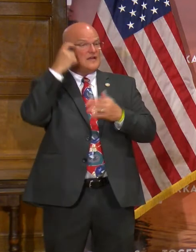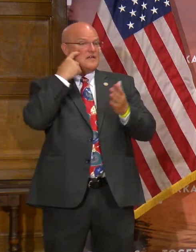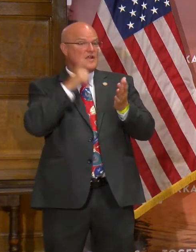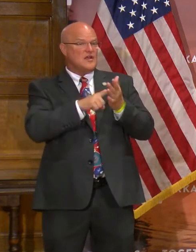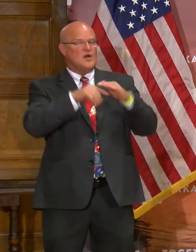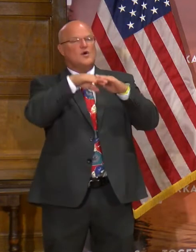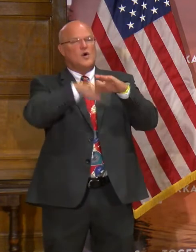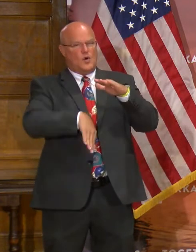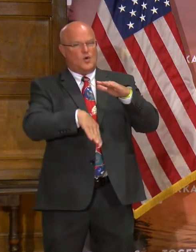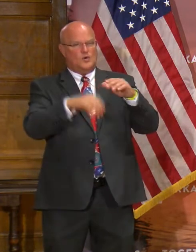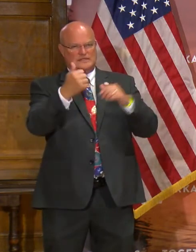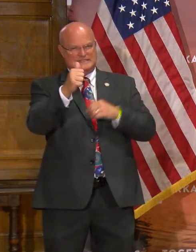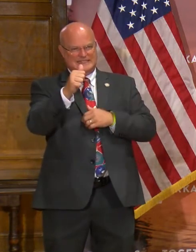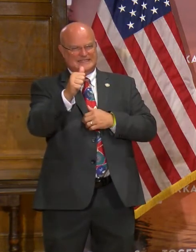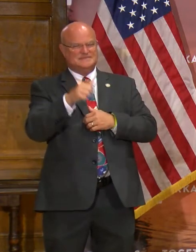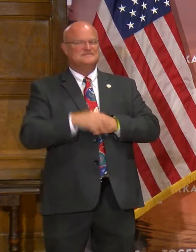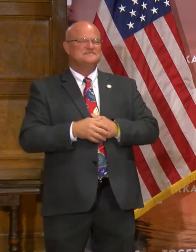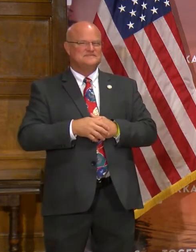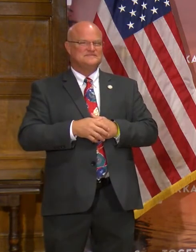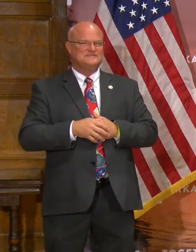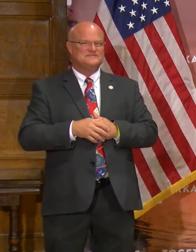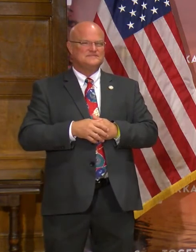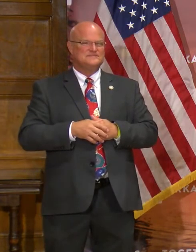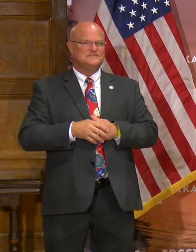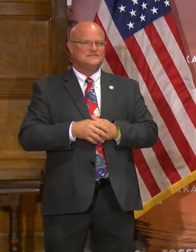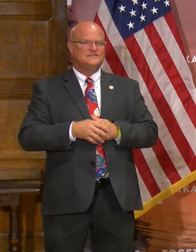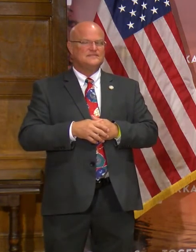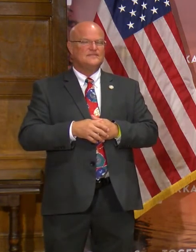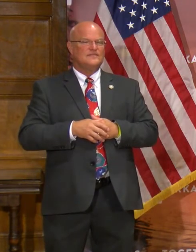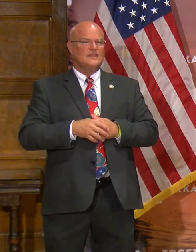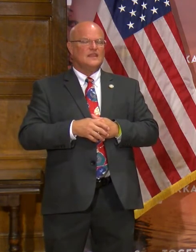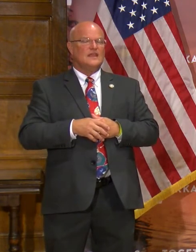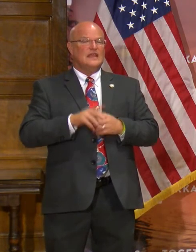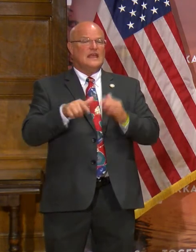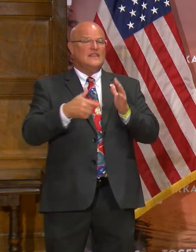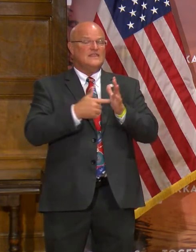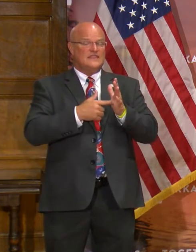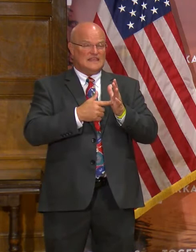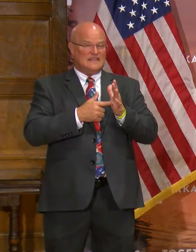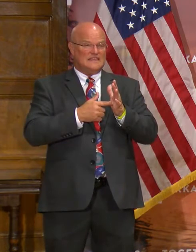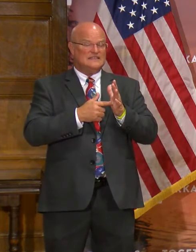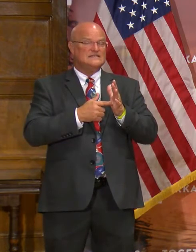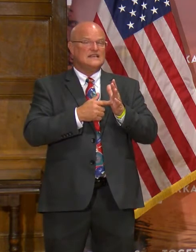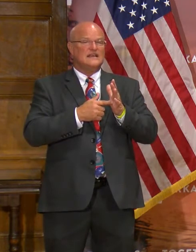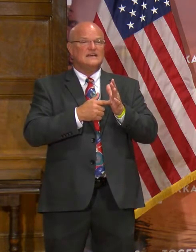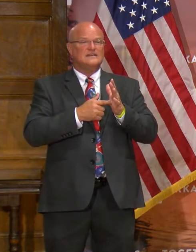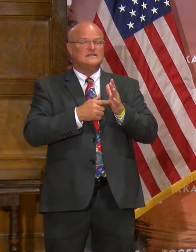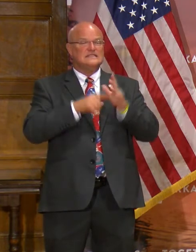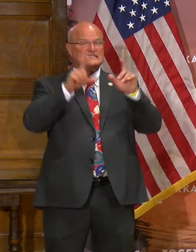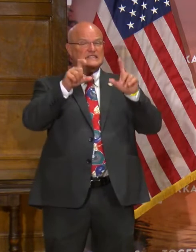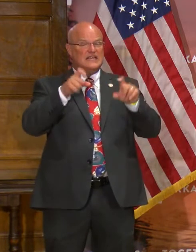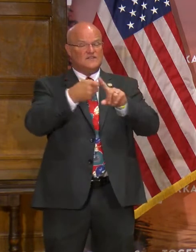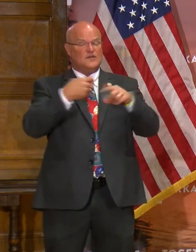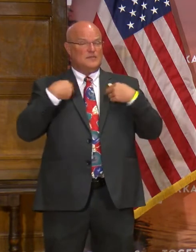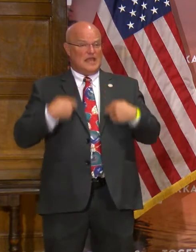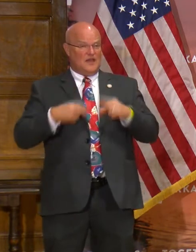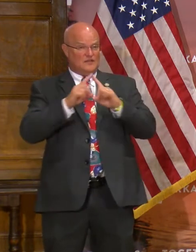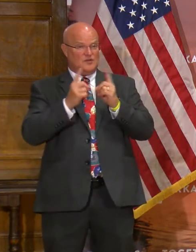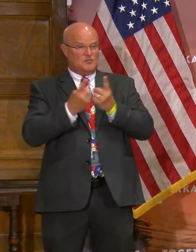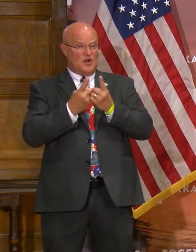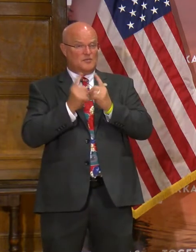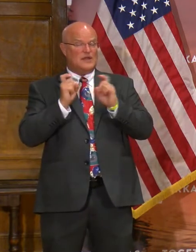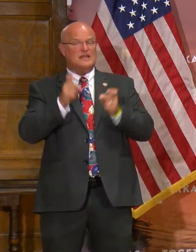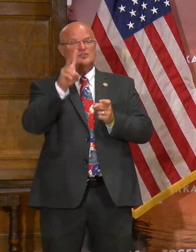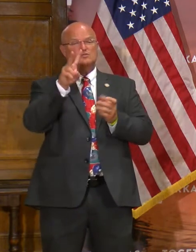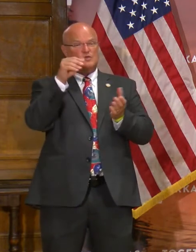well under our goal of 10%. These specimens came from the Health Department, which contributed